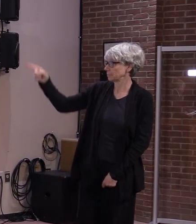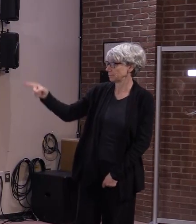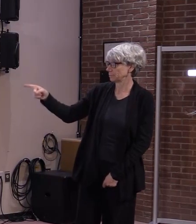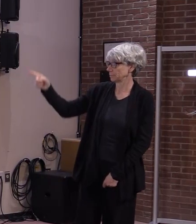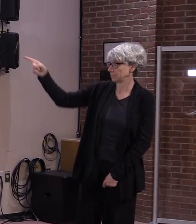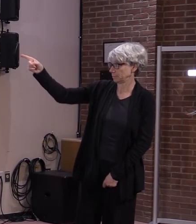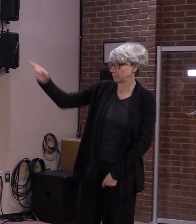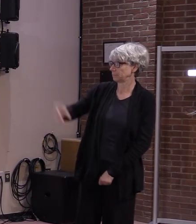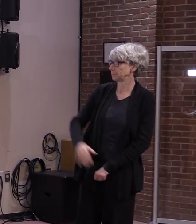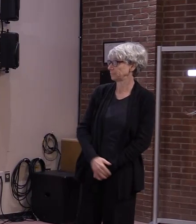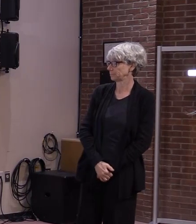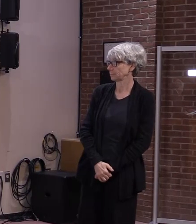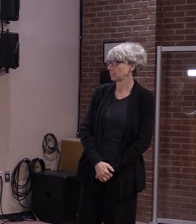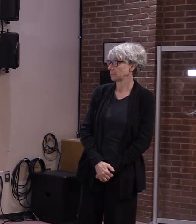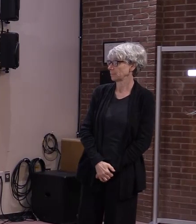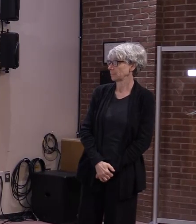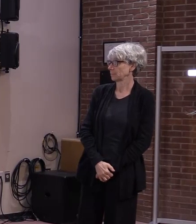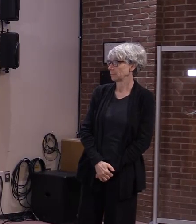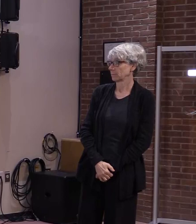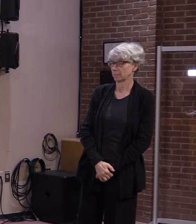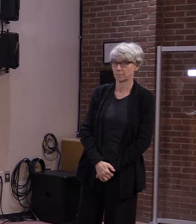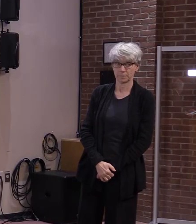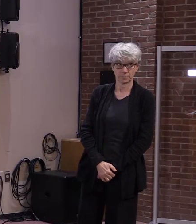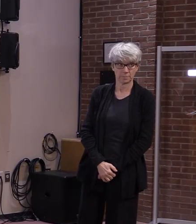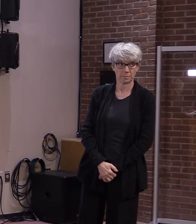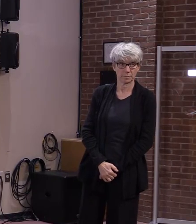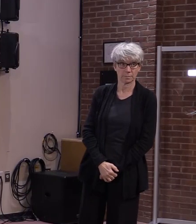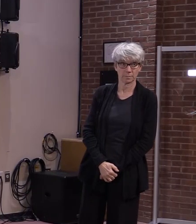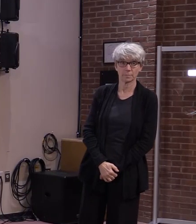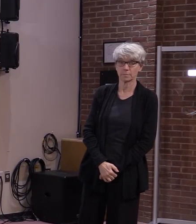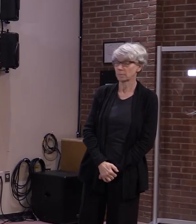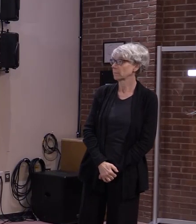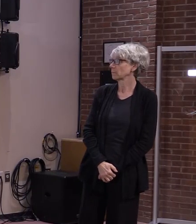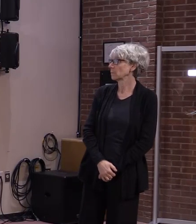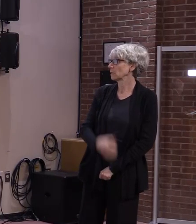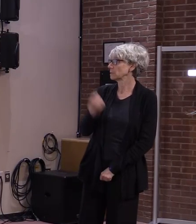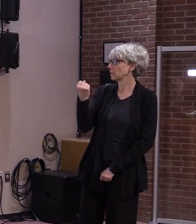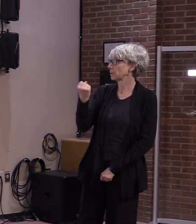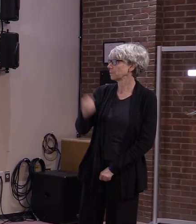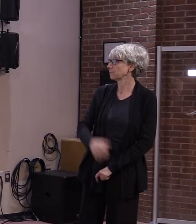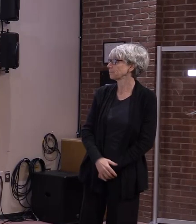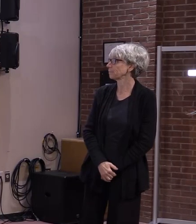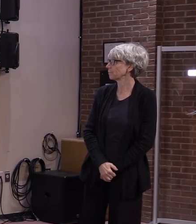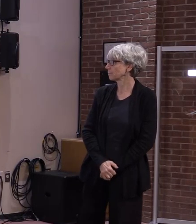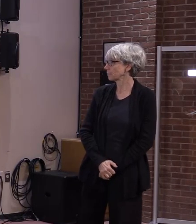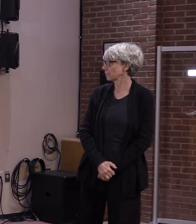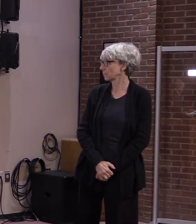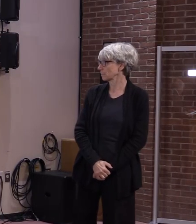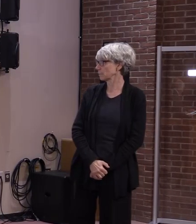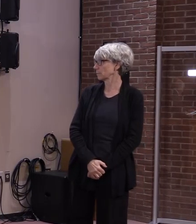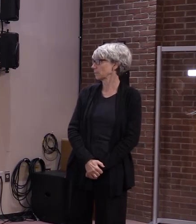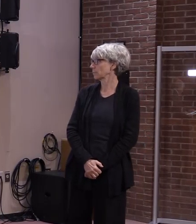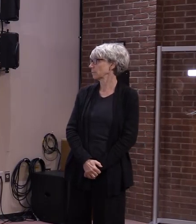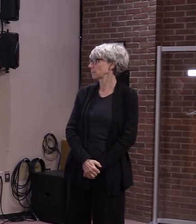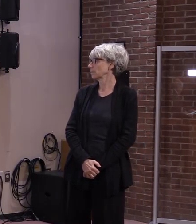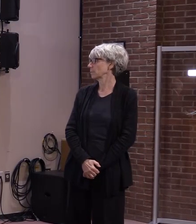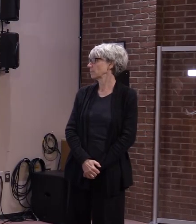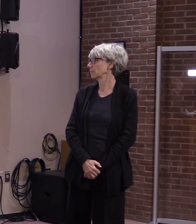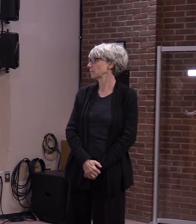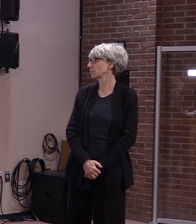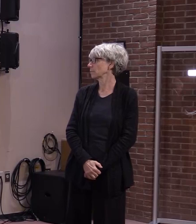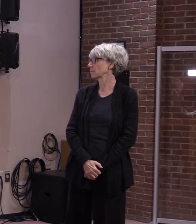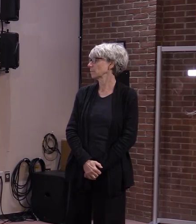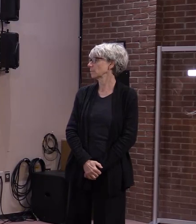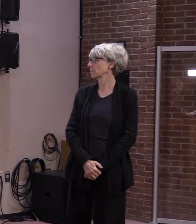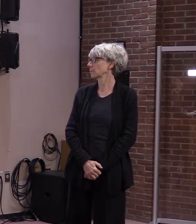10 in Barrie, the Johnson Transfer Station, the Montpelier Mountaineers, the